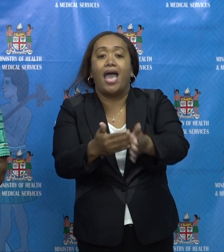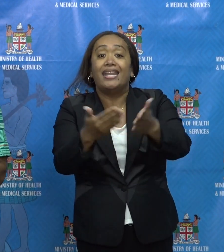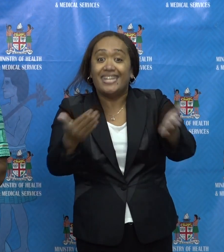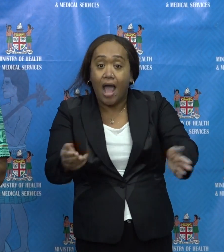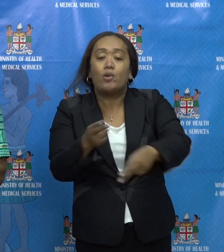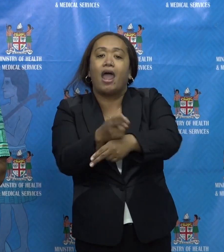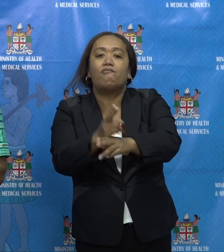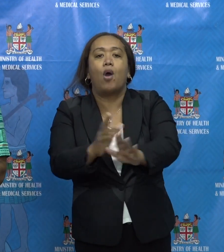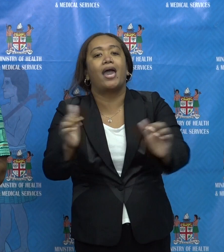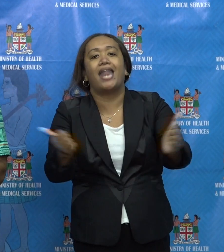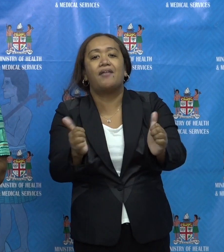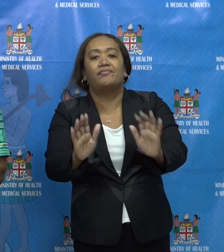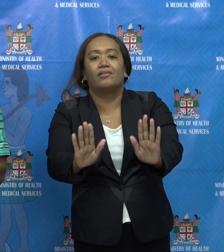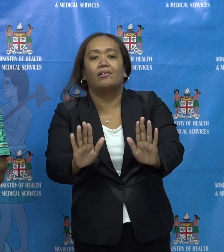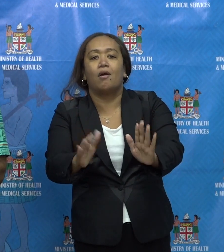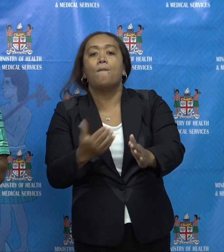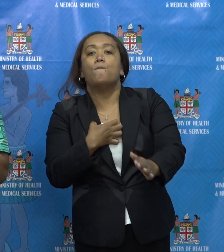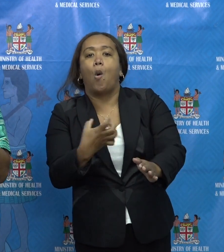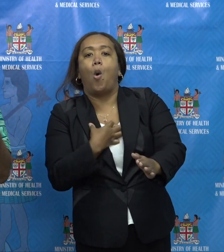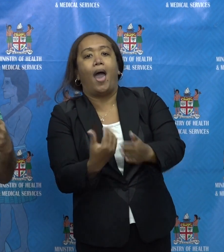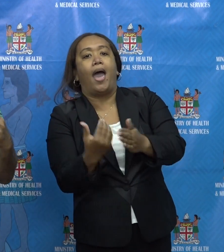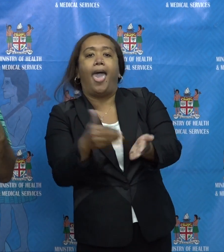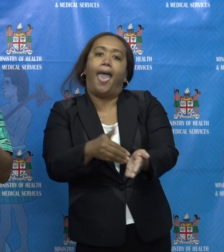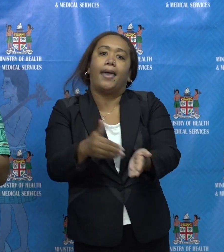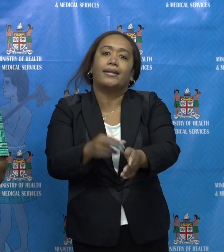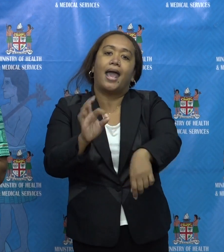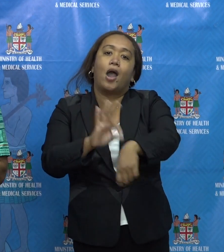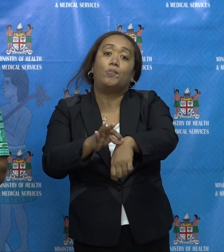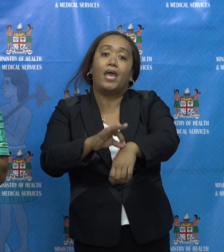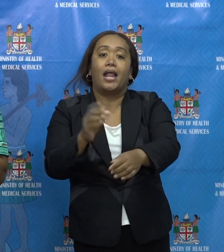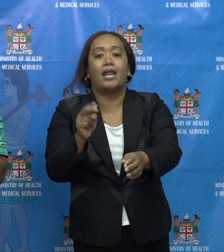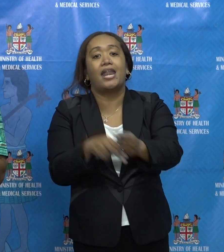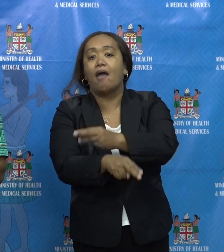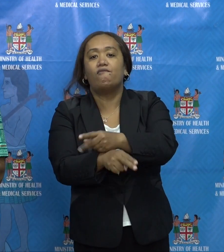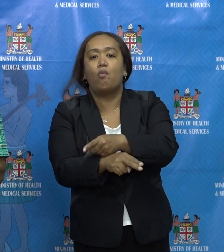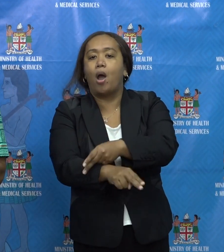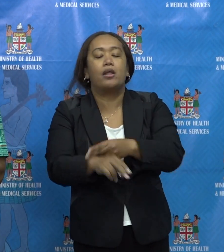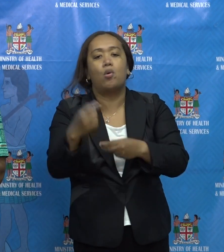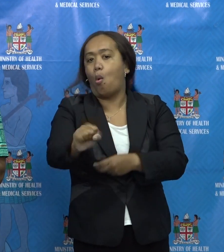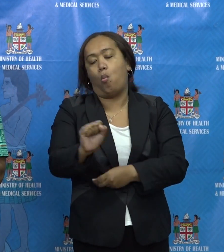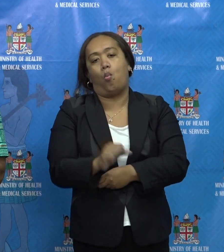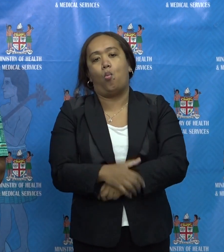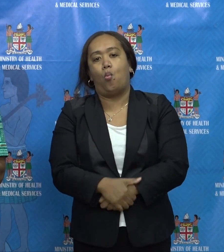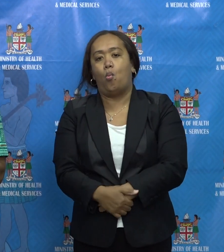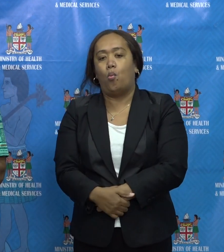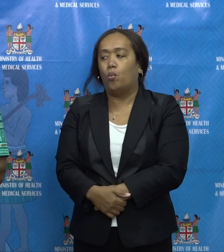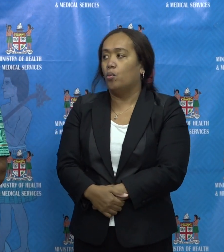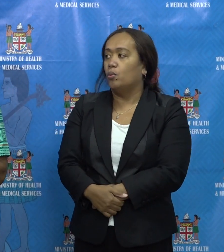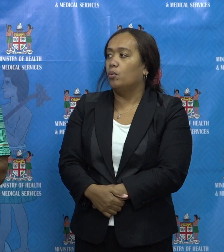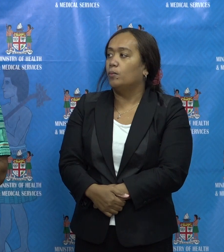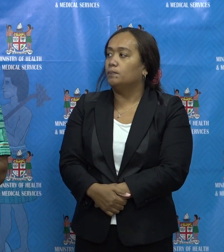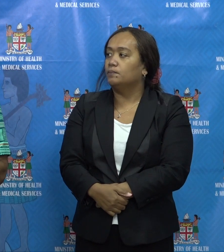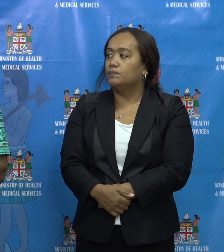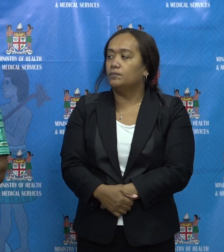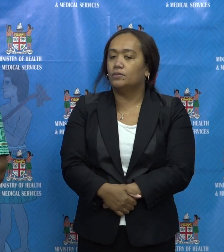to the school, but that was only to deal with this situation, that we were not in a position to quickly empty a hospital.